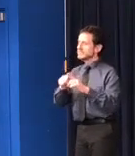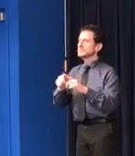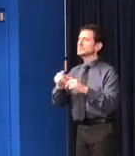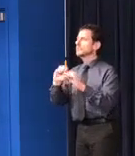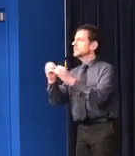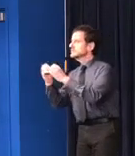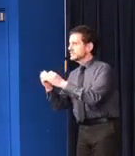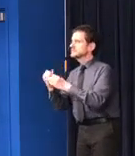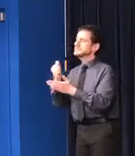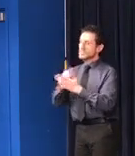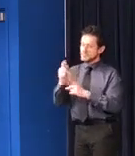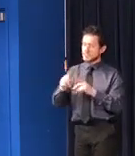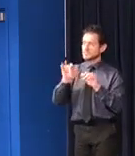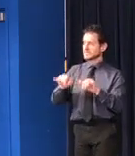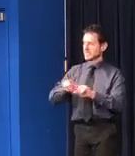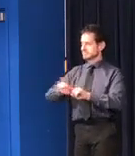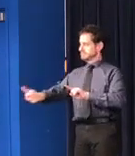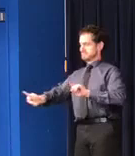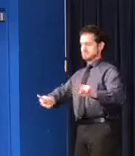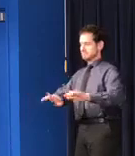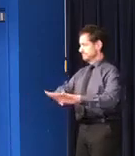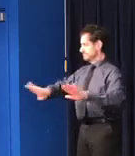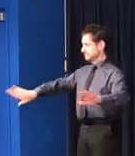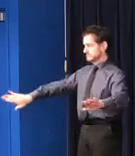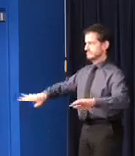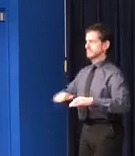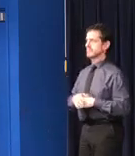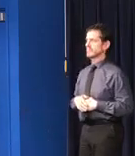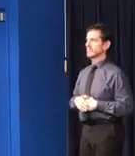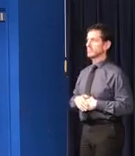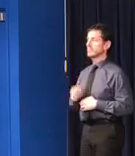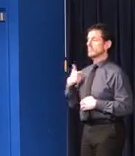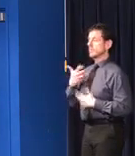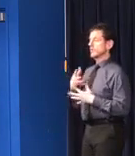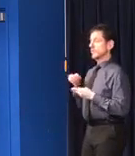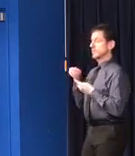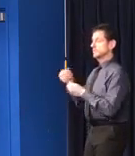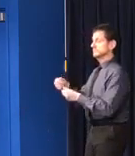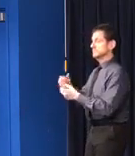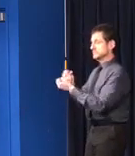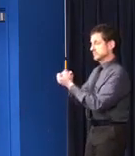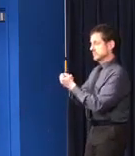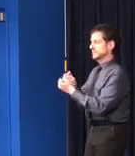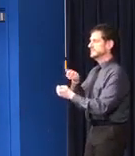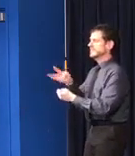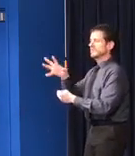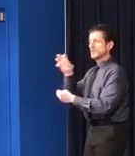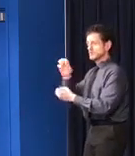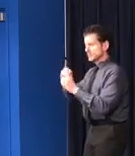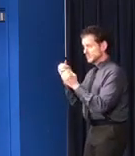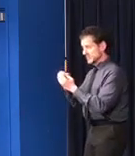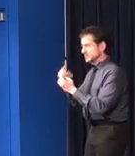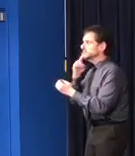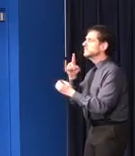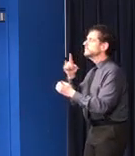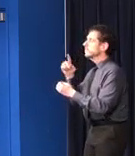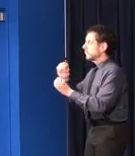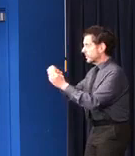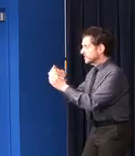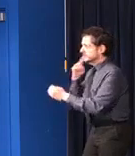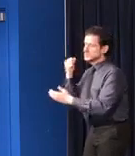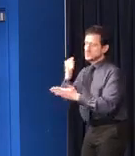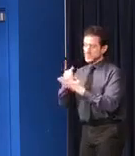population. DHS already funds hundreds of organizations who serve people who experience homelessness through shelter supports,